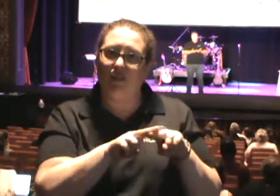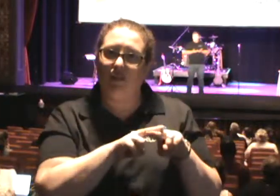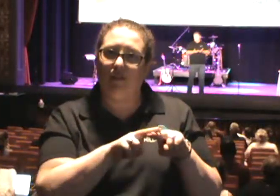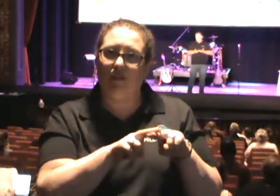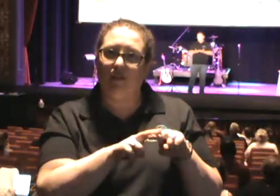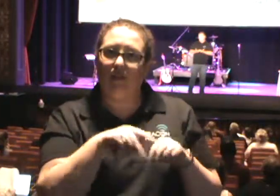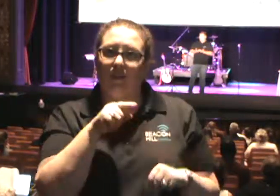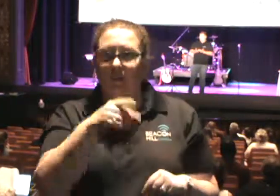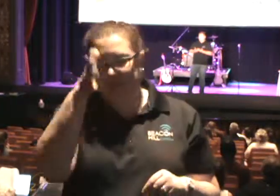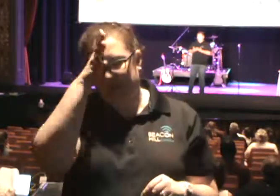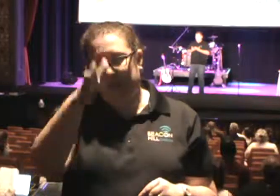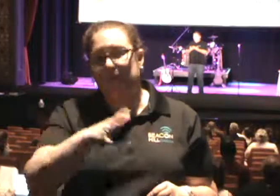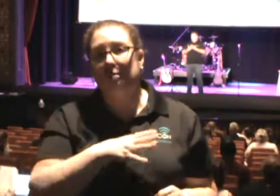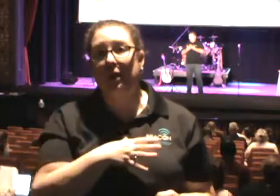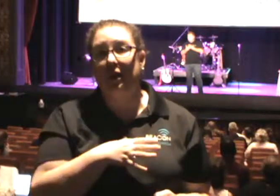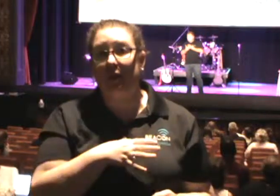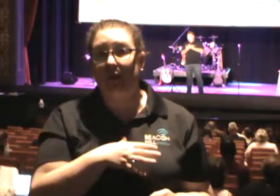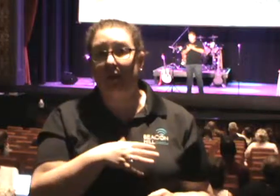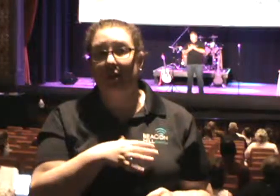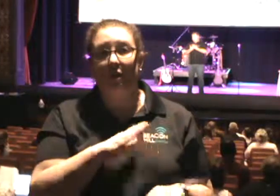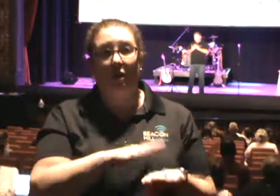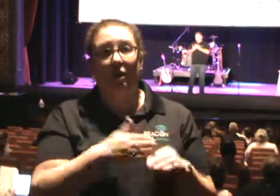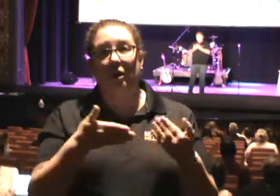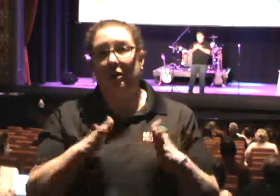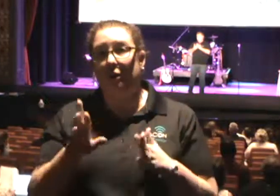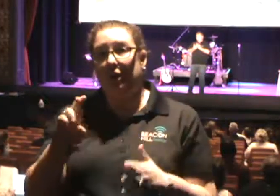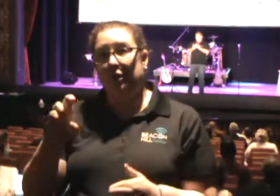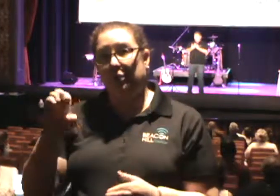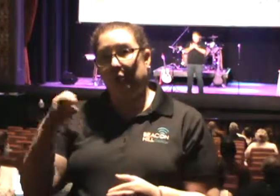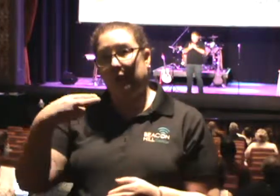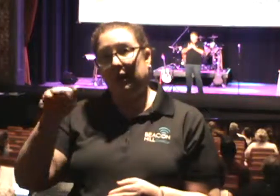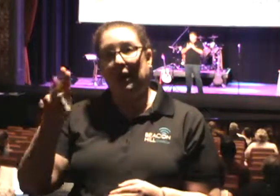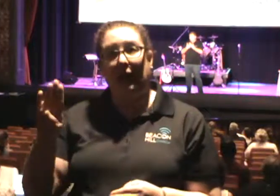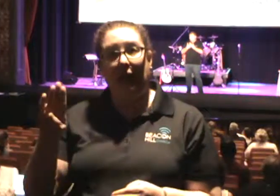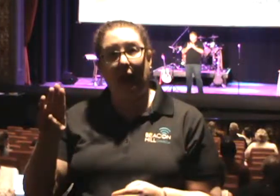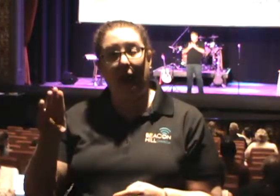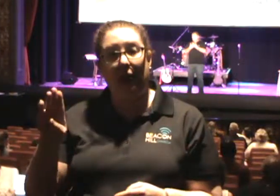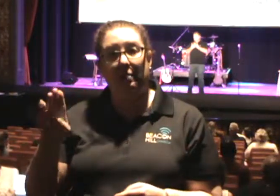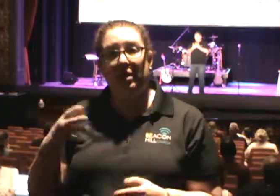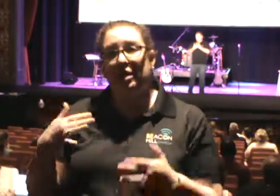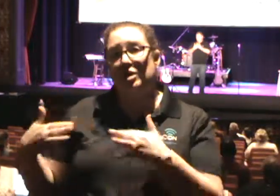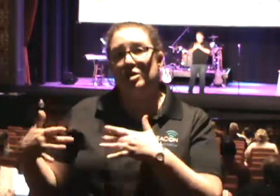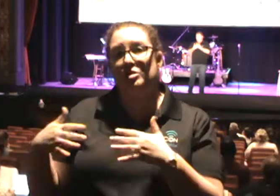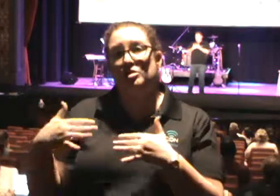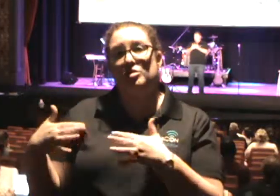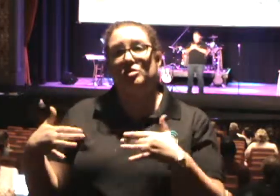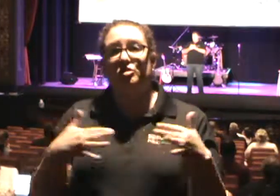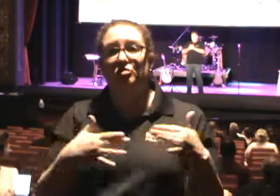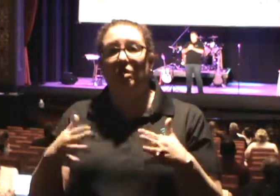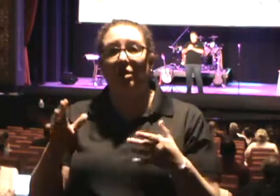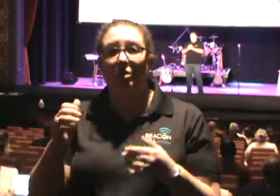This man was on the way to a rehab center. He struggled with addiction in his life.